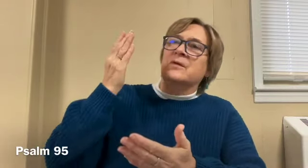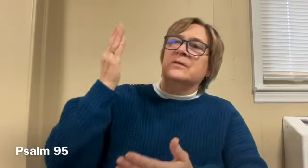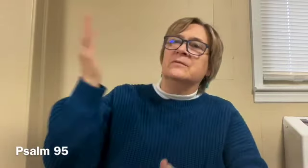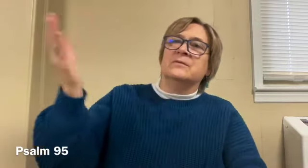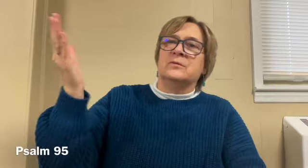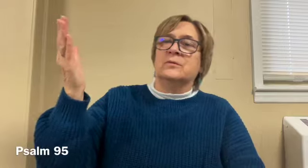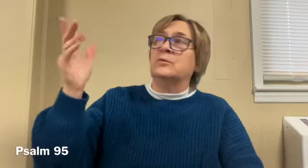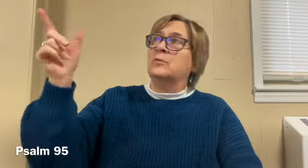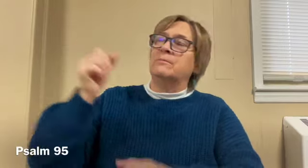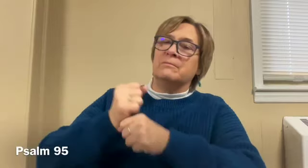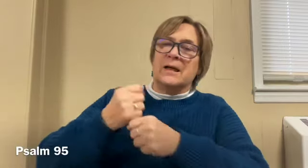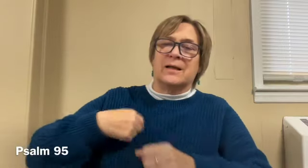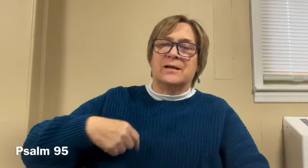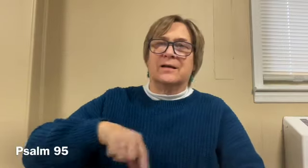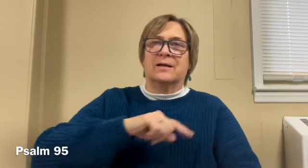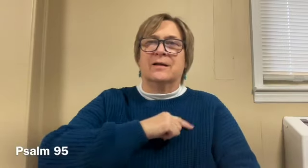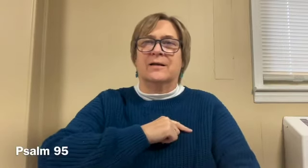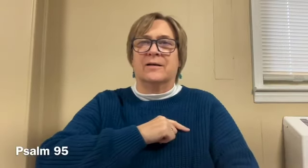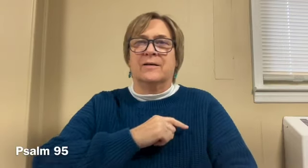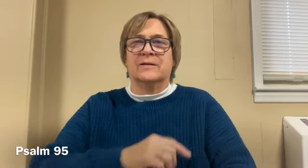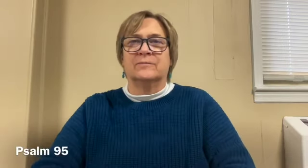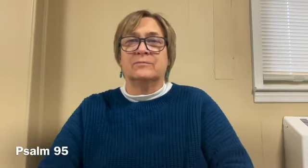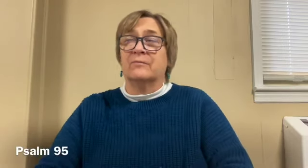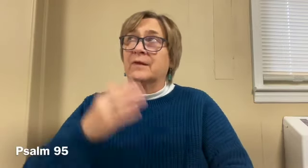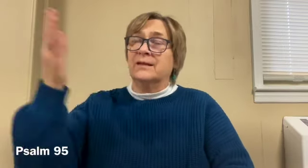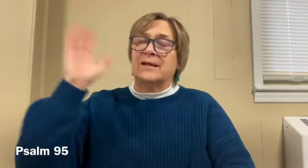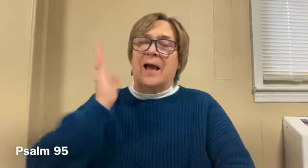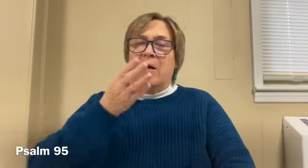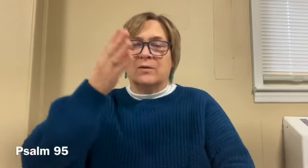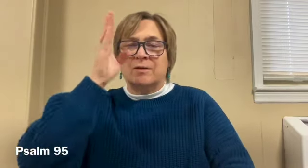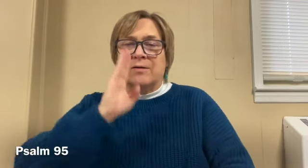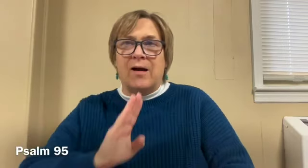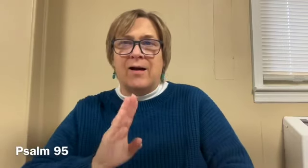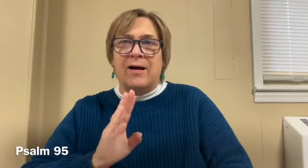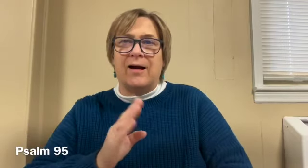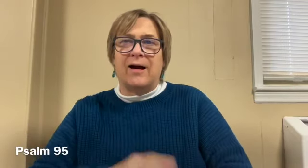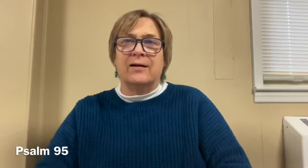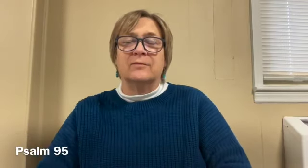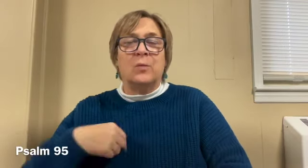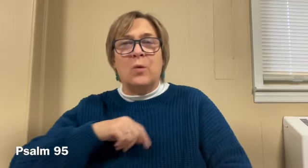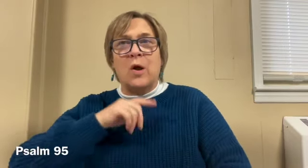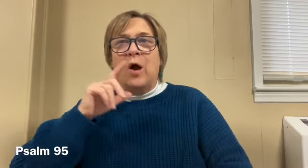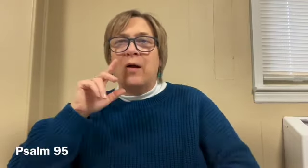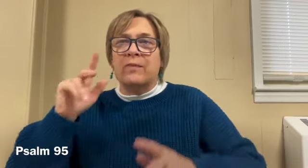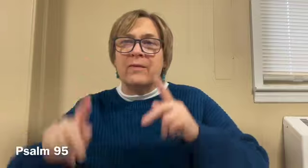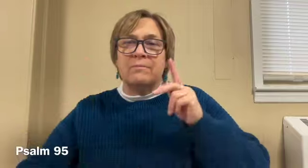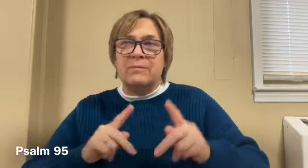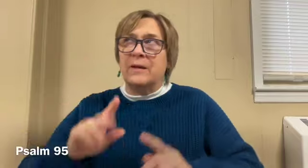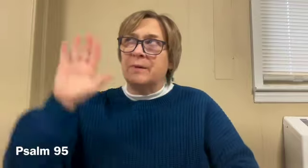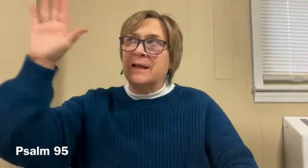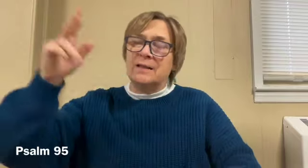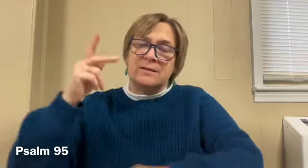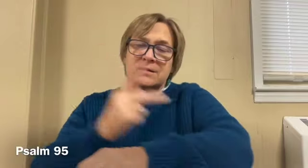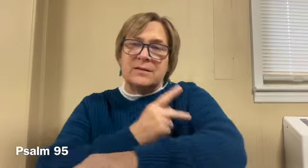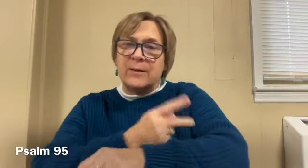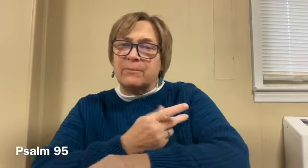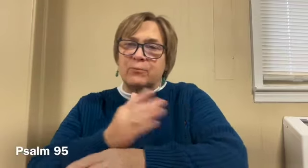us for he is our God and we are the people he shepherds the